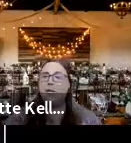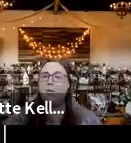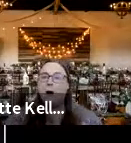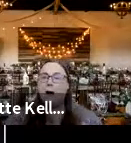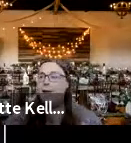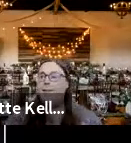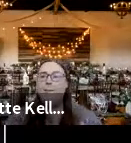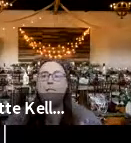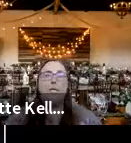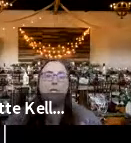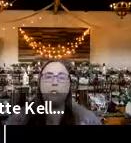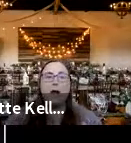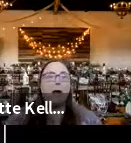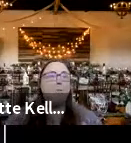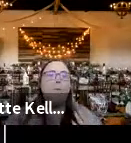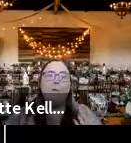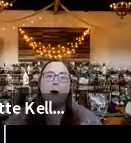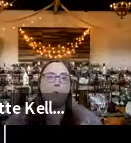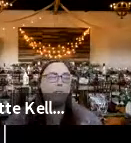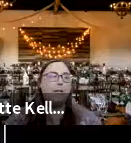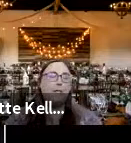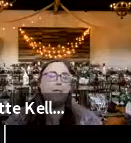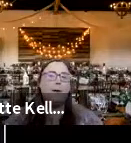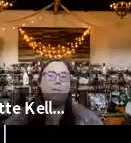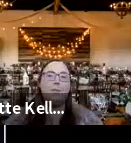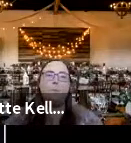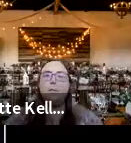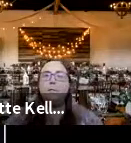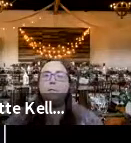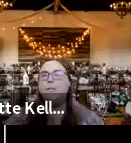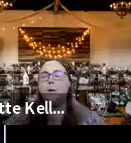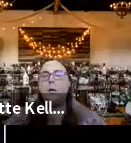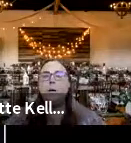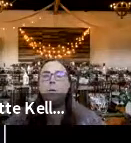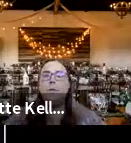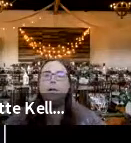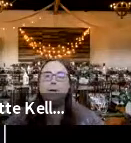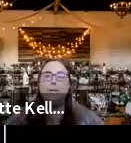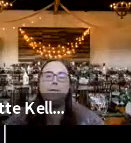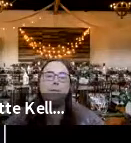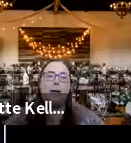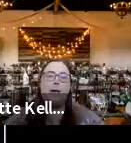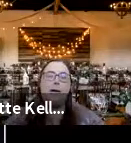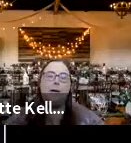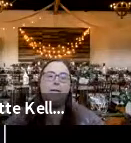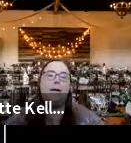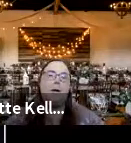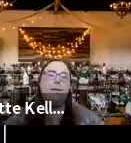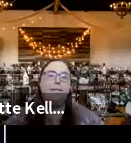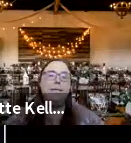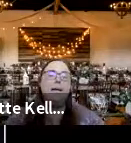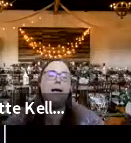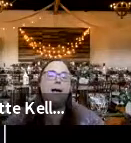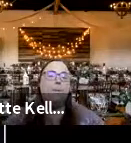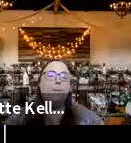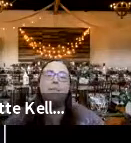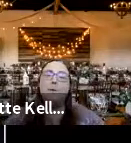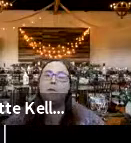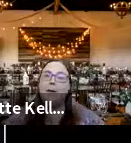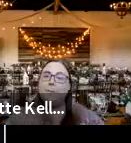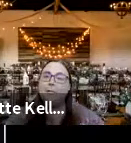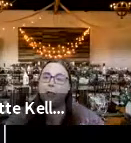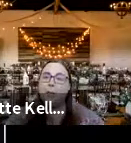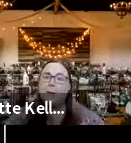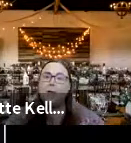information that you want and that we did a good job we're always looking for ways to improve so we would love your feedback on how today went um